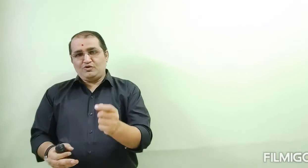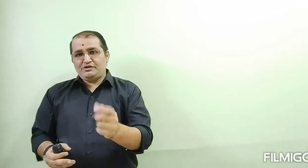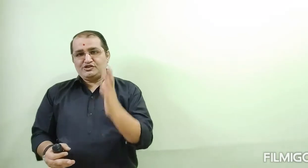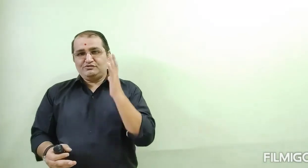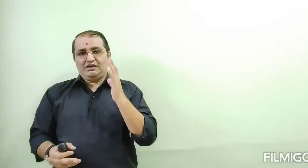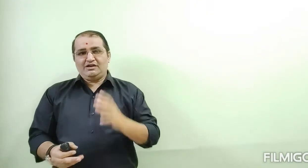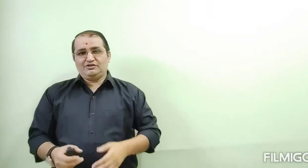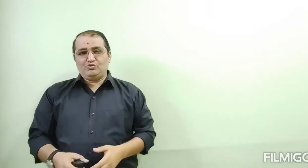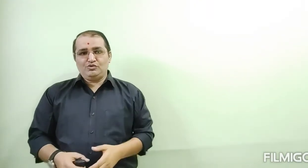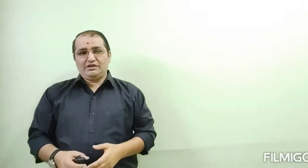kiya.